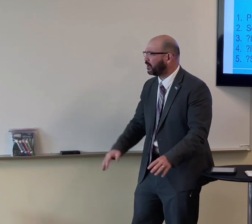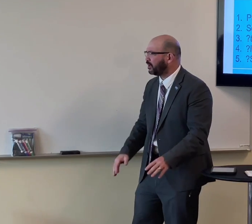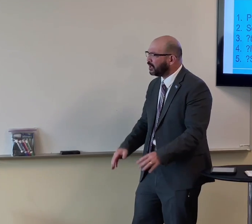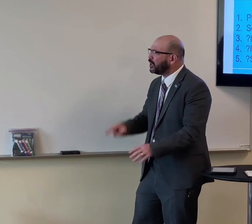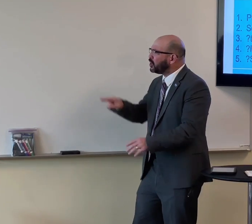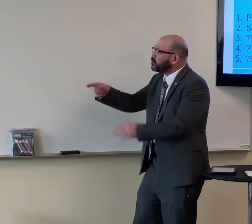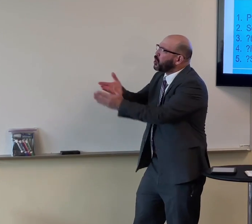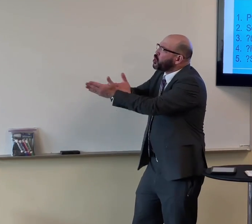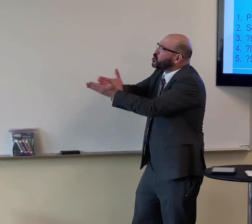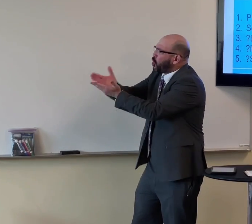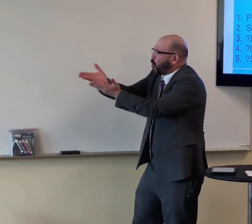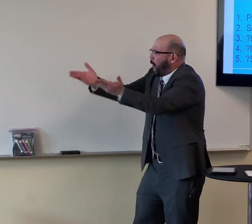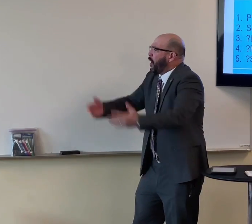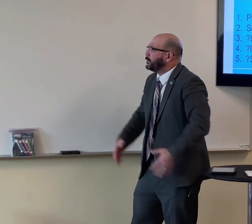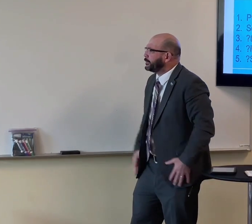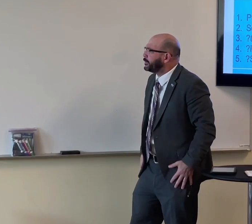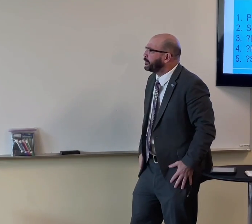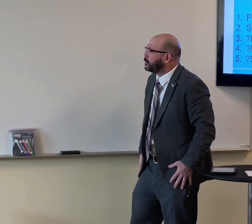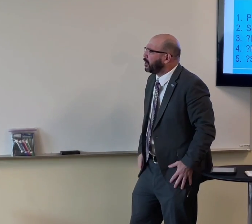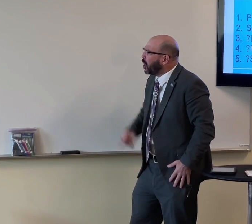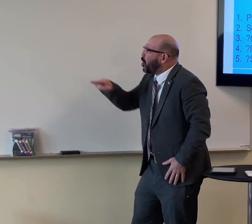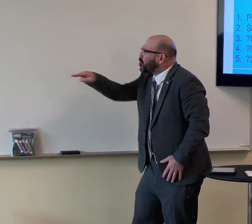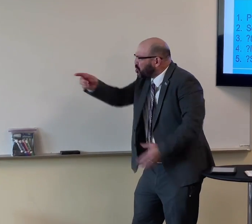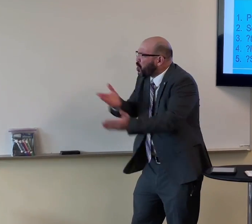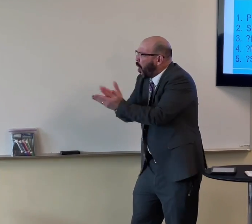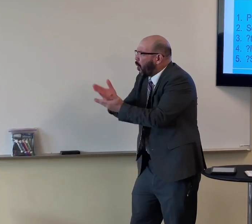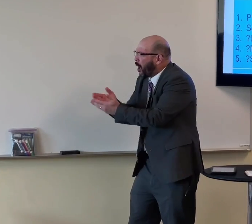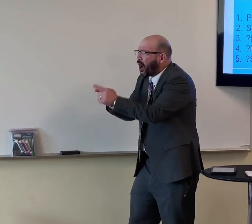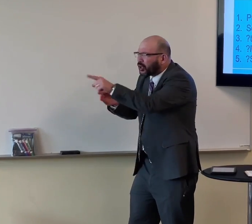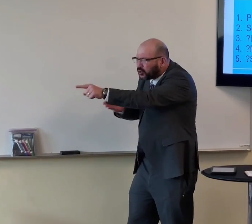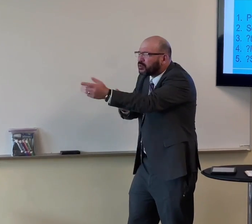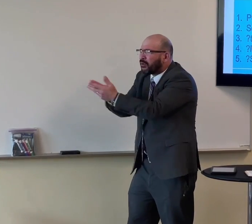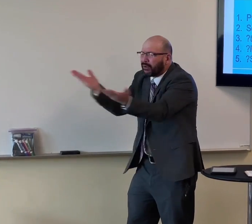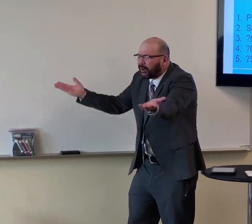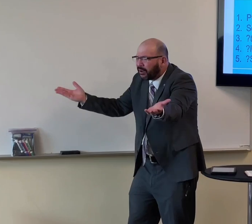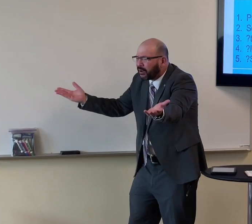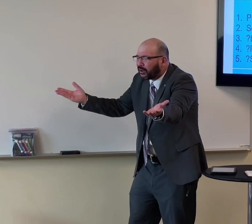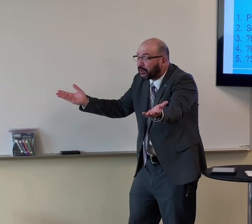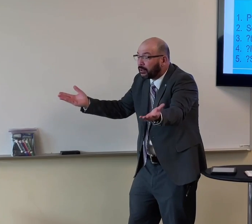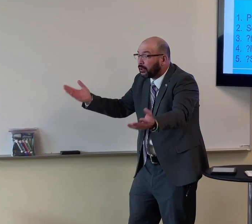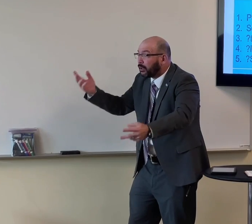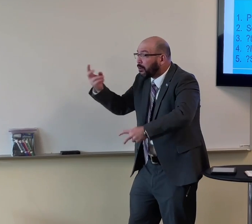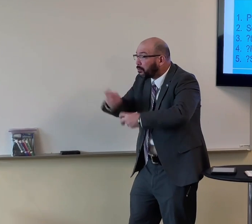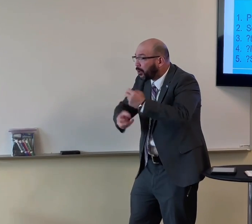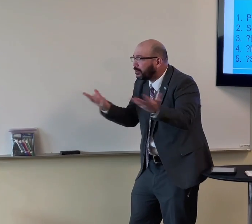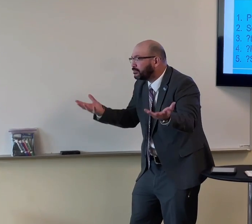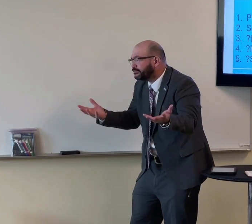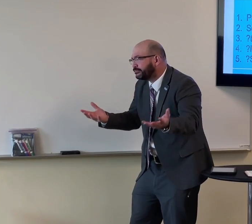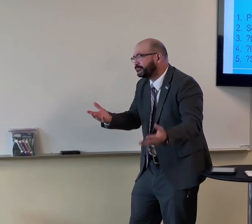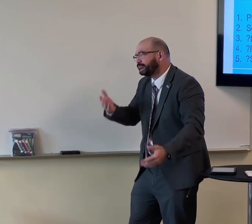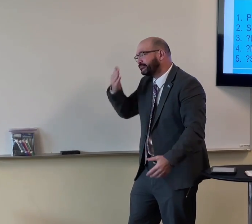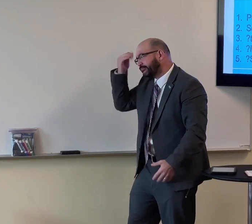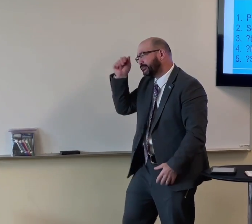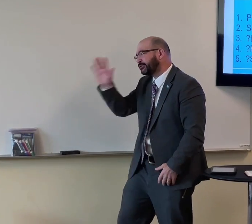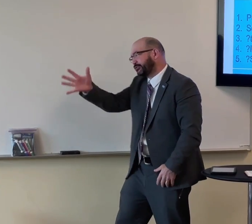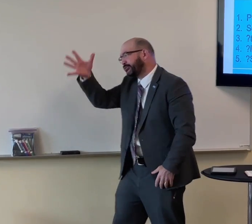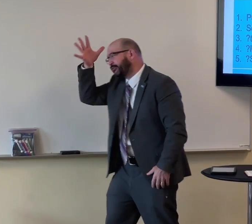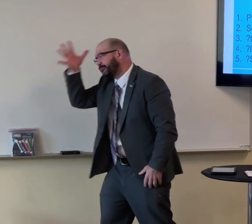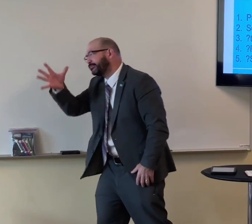The world says, it's, it's okay. You, yeah, it's okay. Things that are called sin, they're okay.